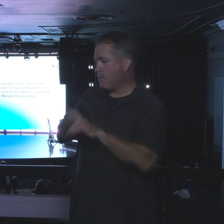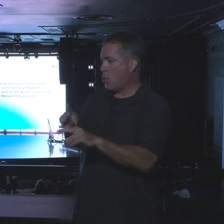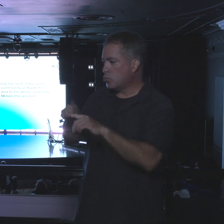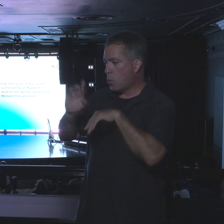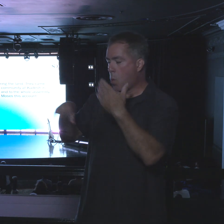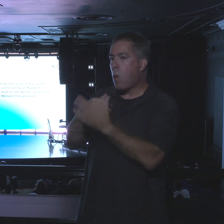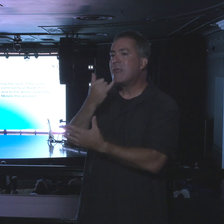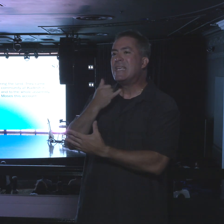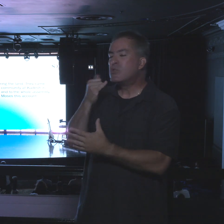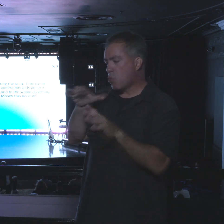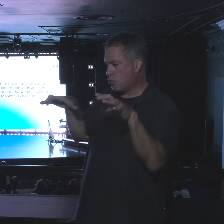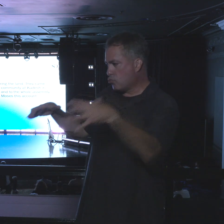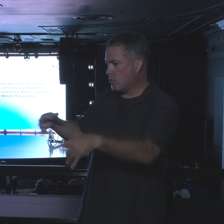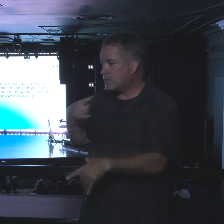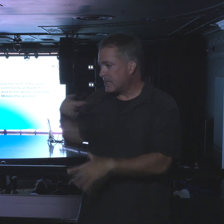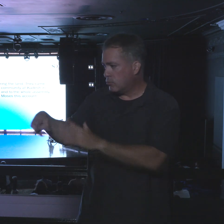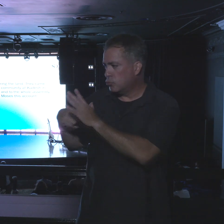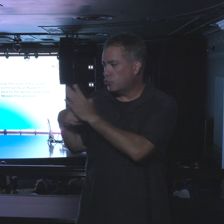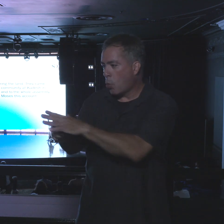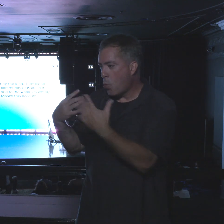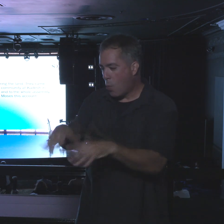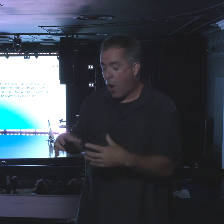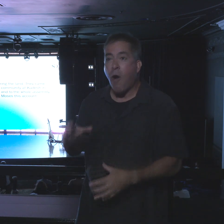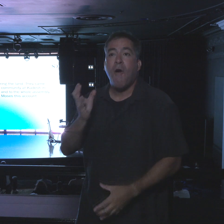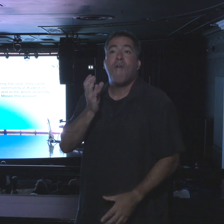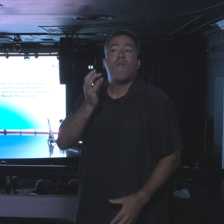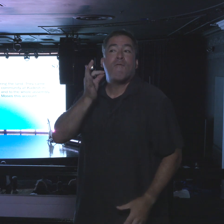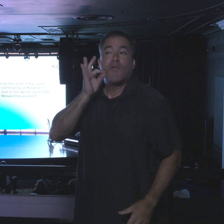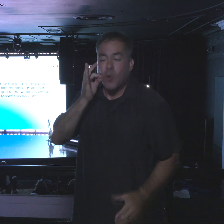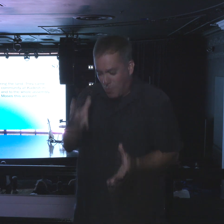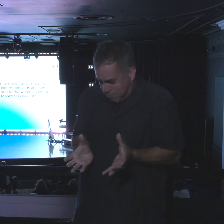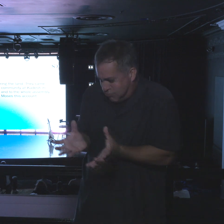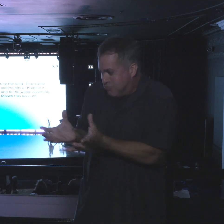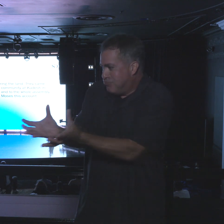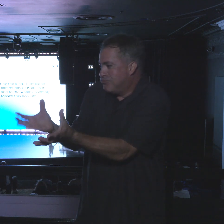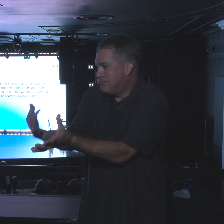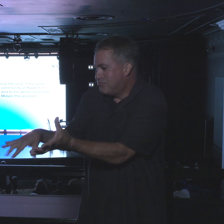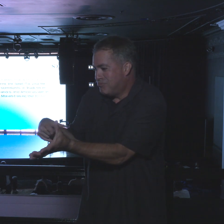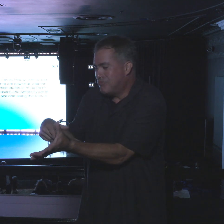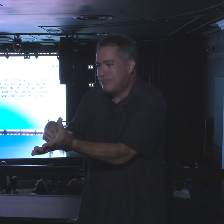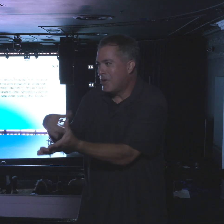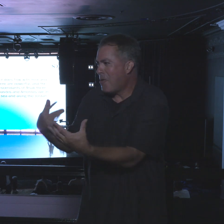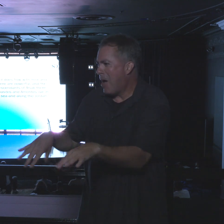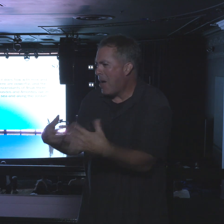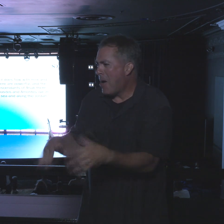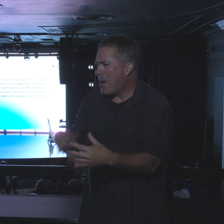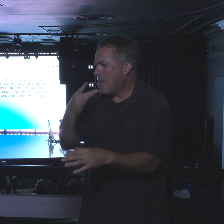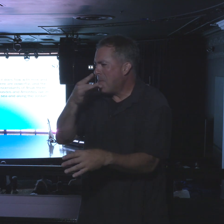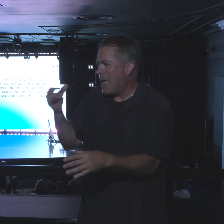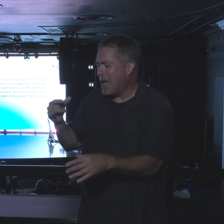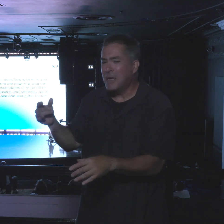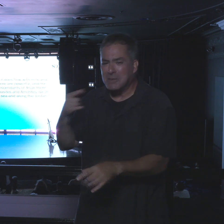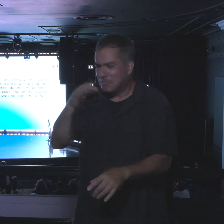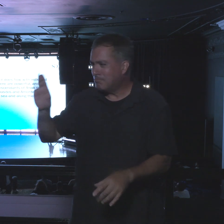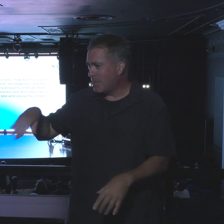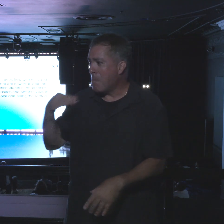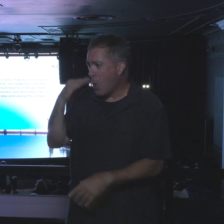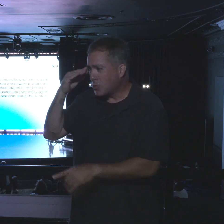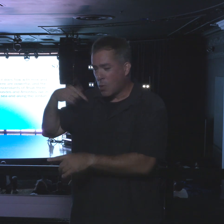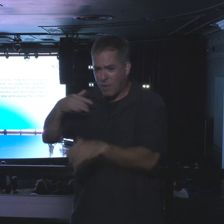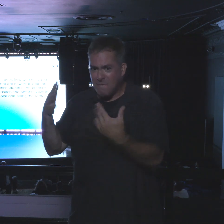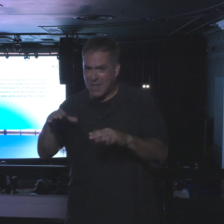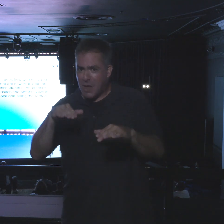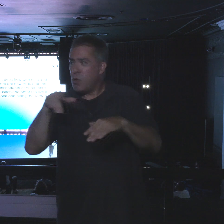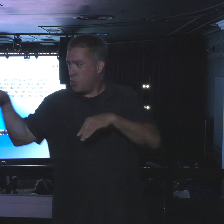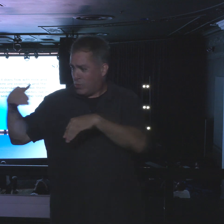assembly and showed them the fruit of the land. They gave Moses this account. We went into the land to which you